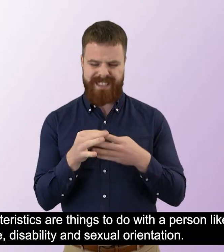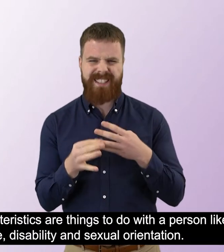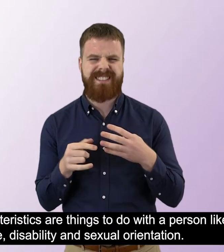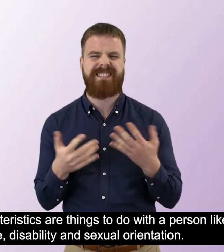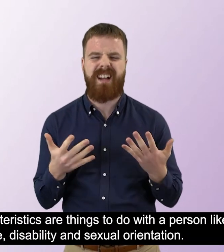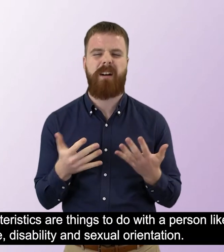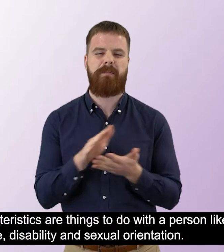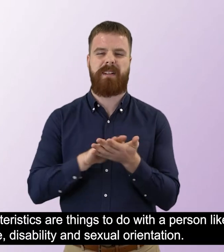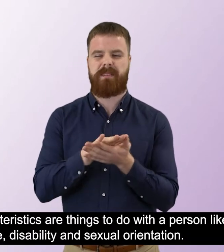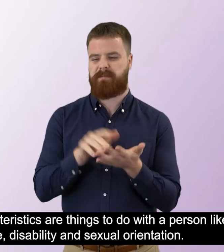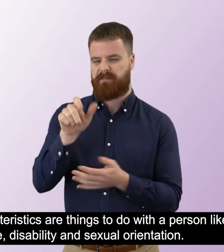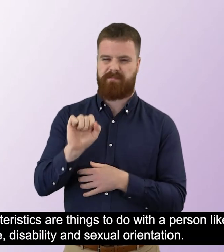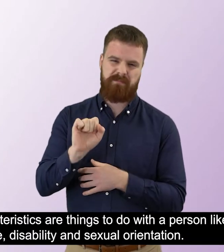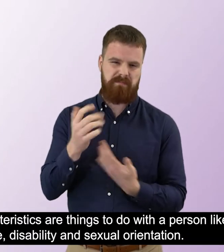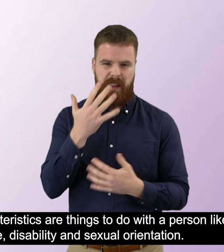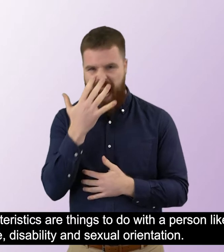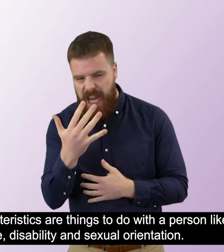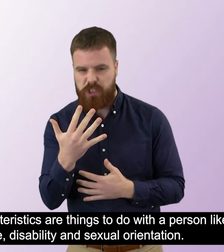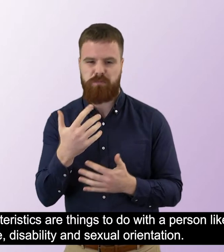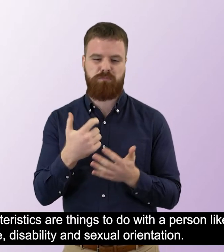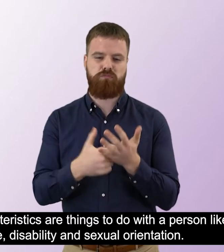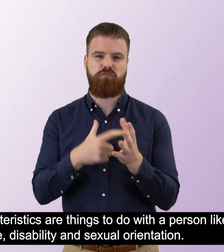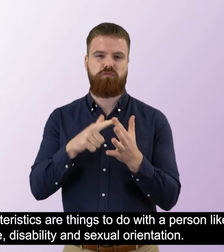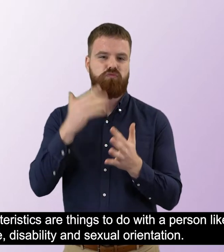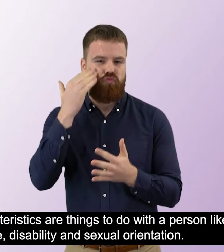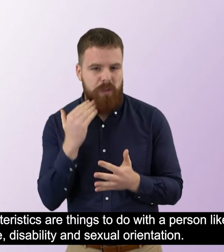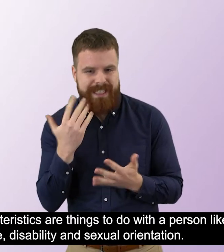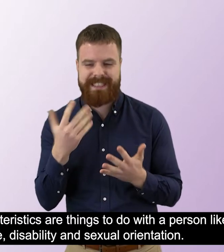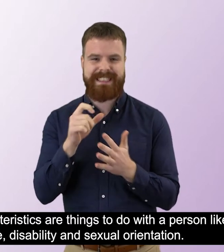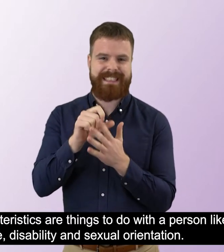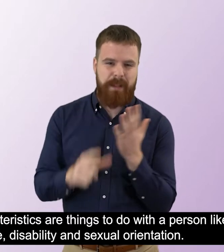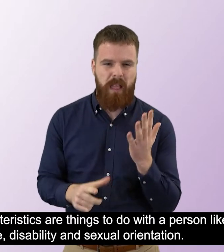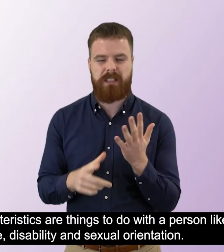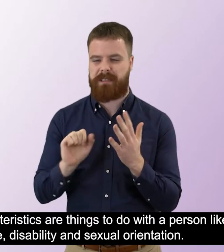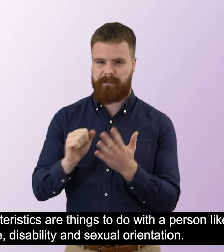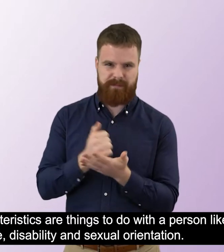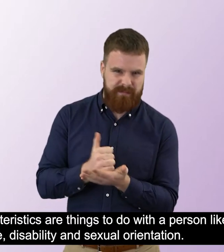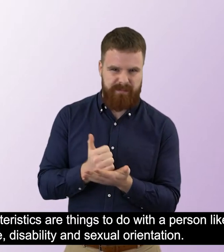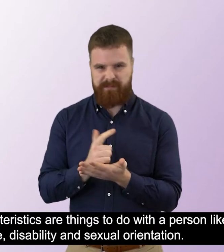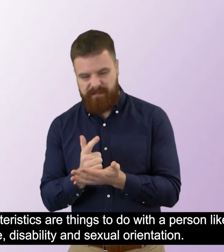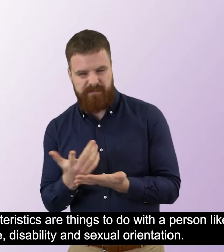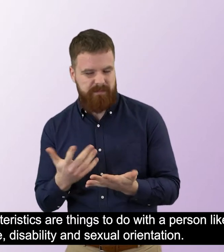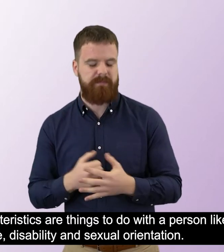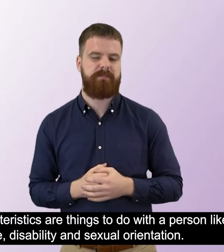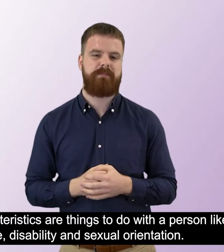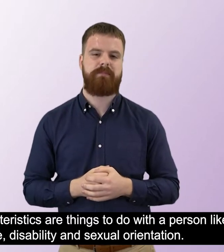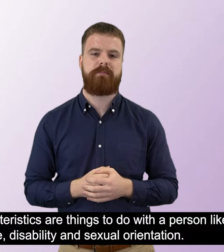Protected characteristics are things to do with a person like age, race, disability and sexual